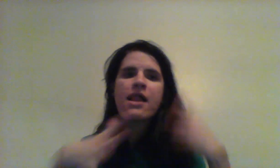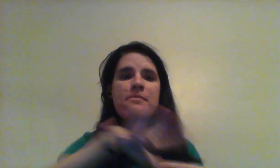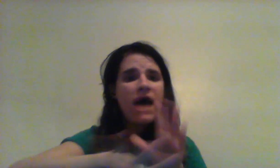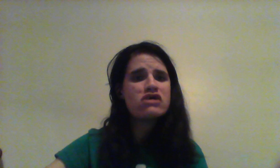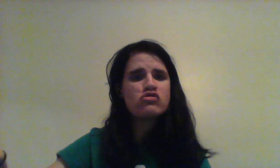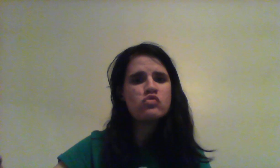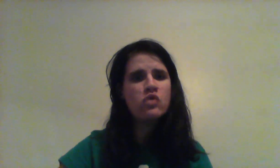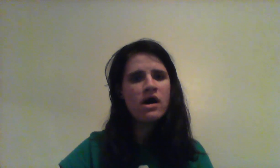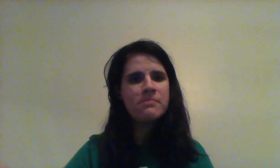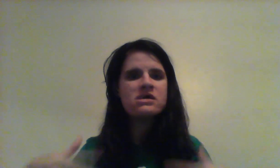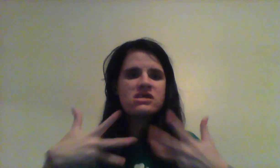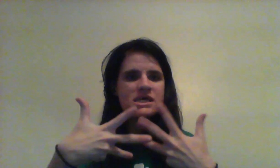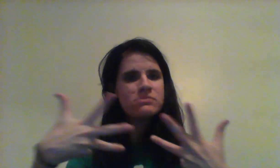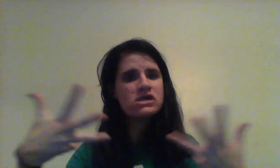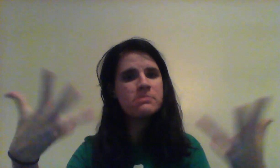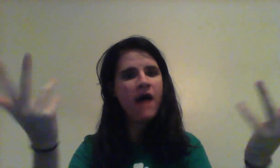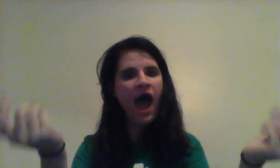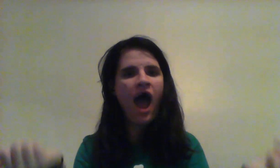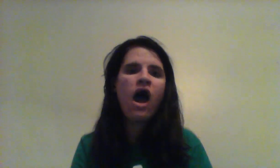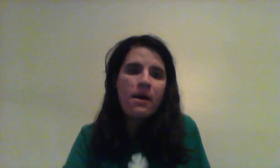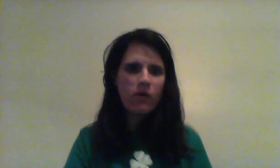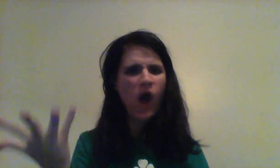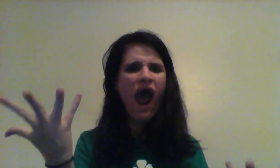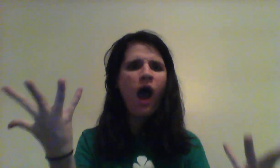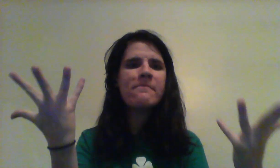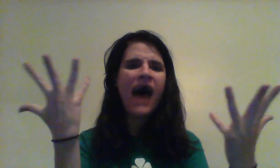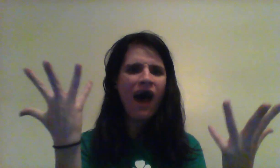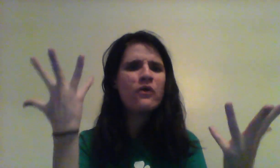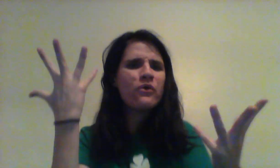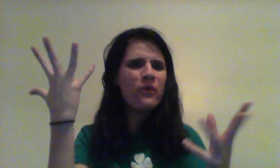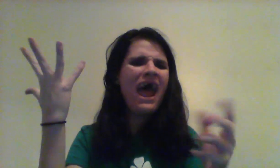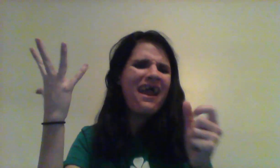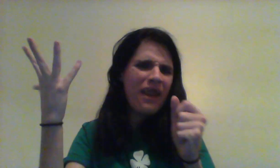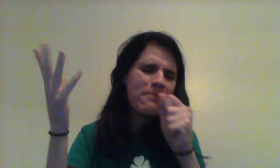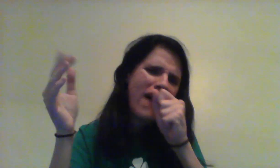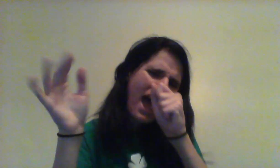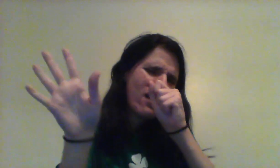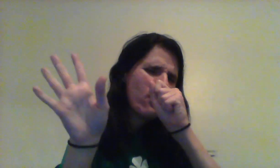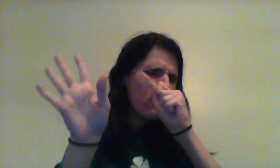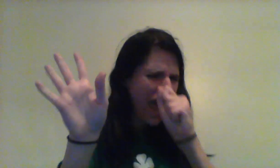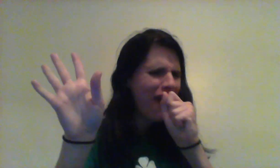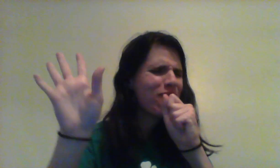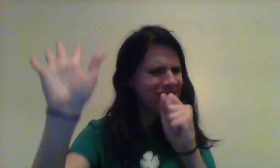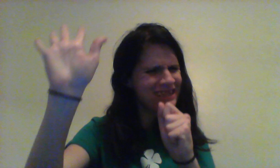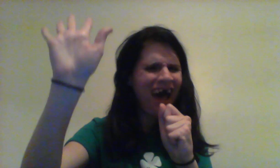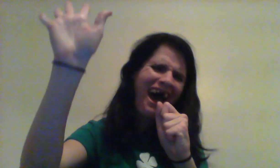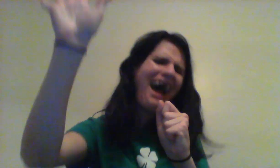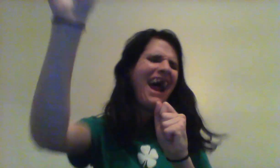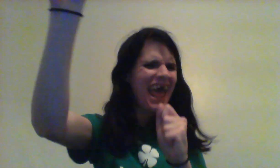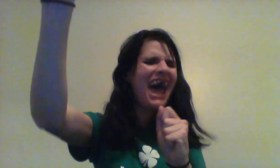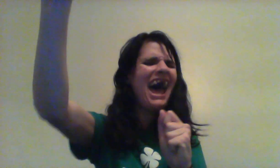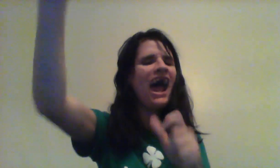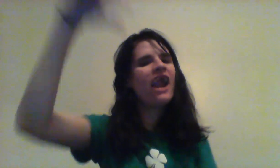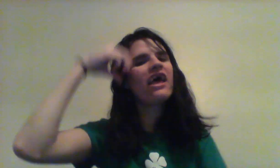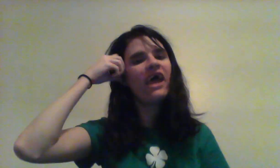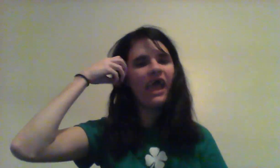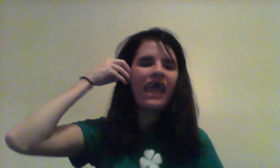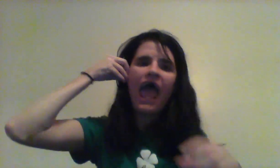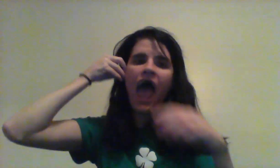That's the world from six to five But we're all down to learn The adventure where we started Yeah,